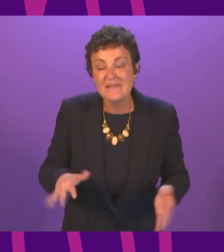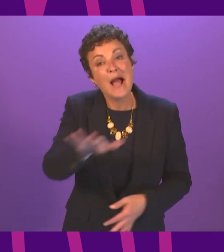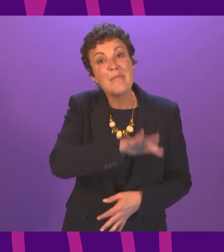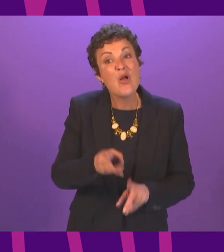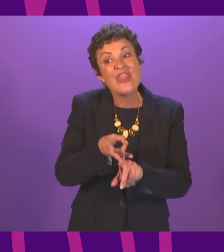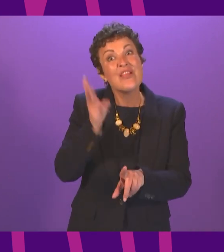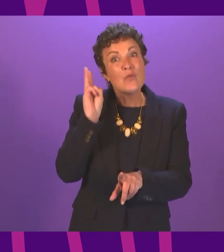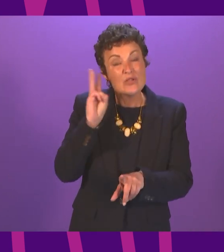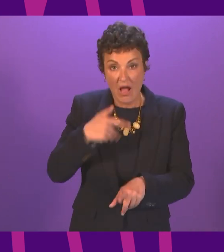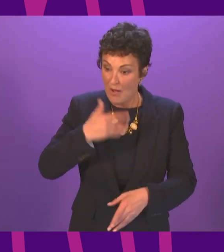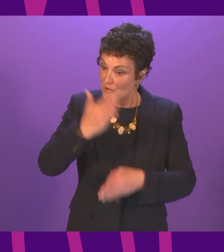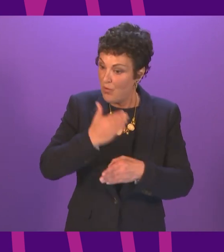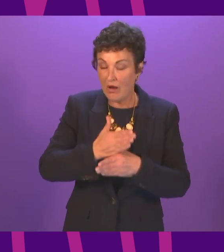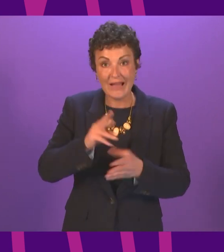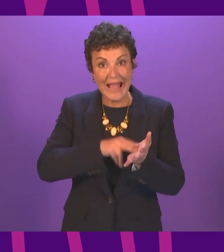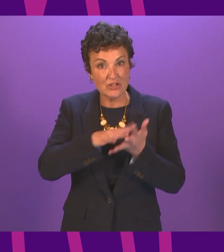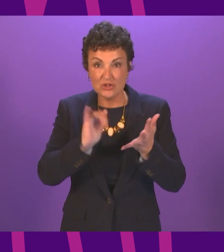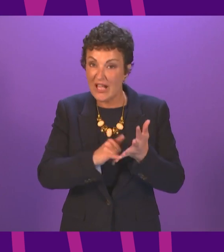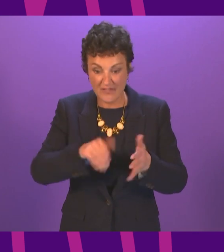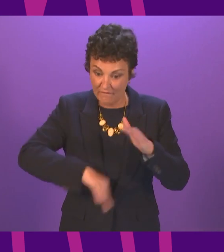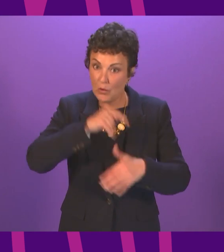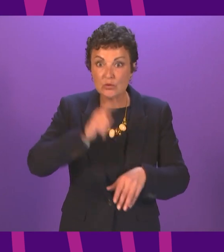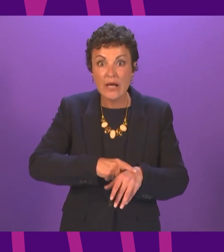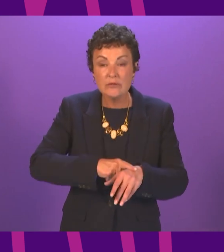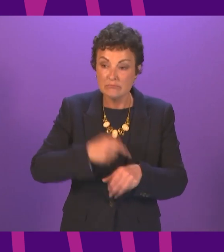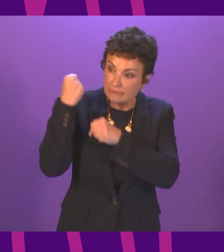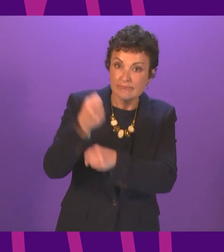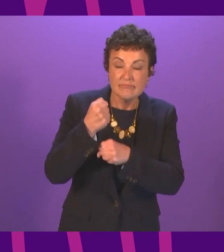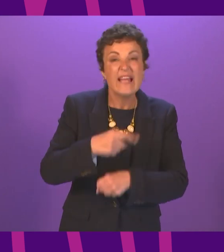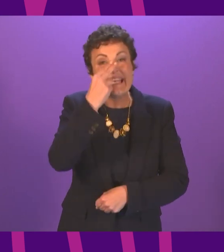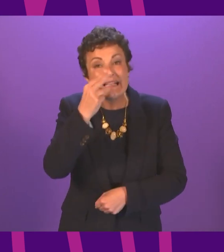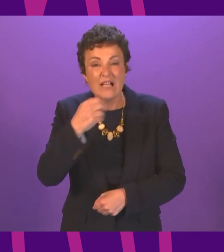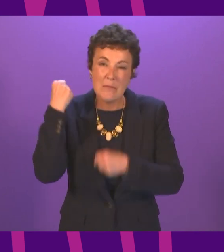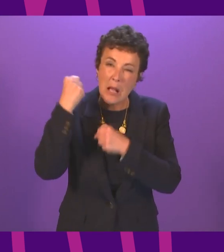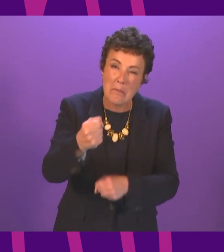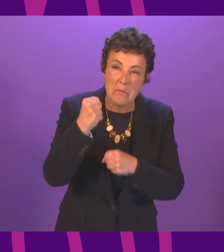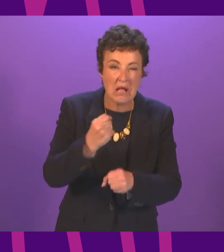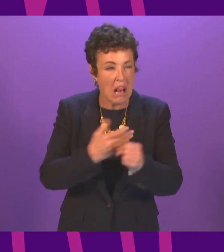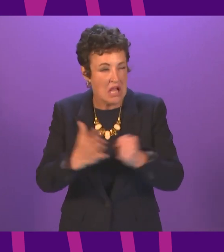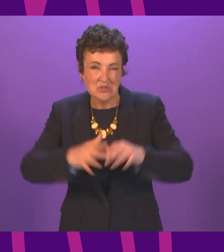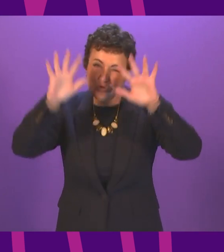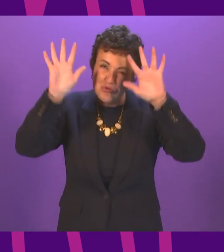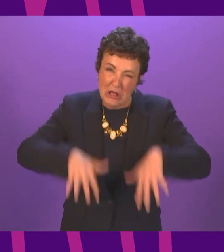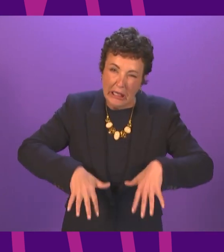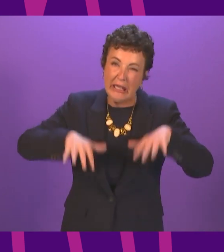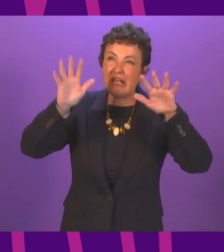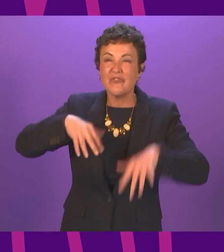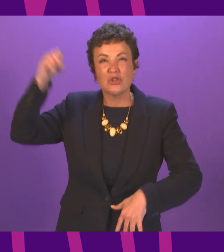over three weeks ago I was working full time in the NHS by day and by night I was campaigning on the streets of Glasgow come rain or shine or rather